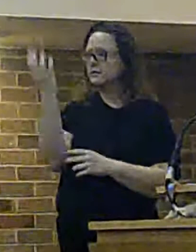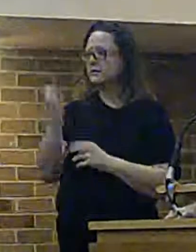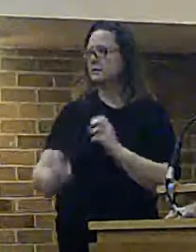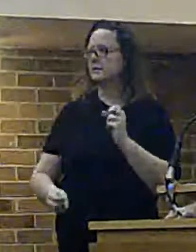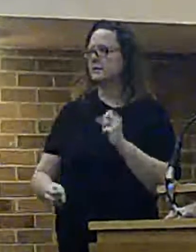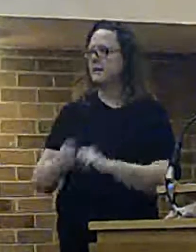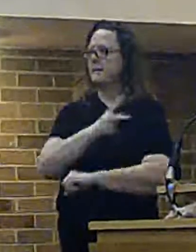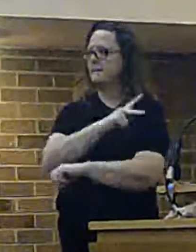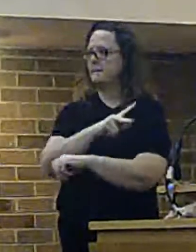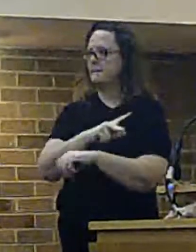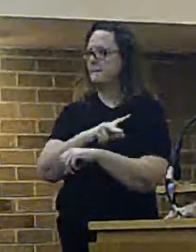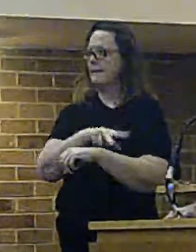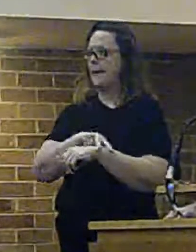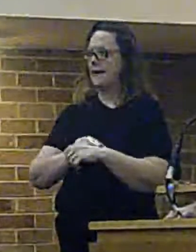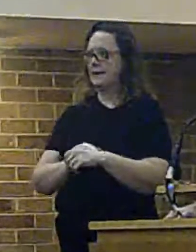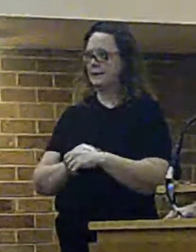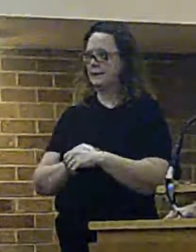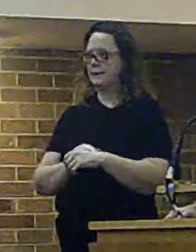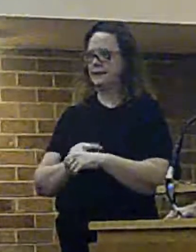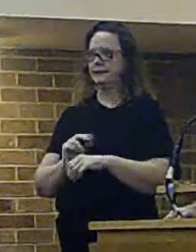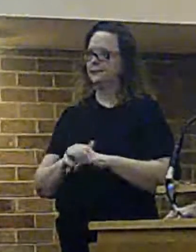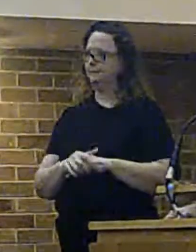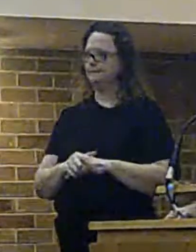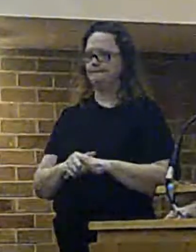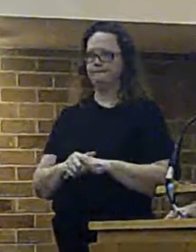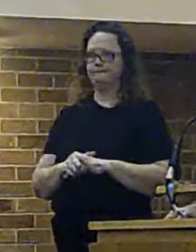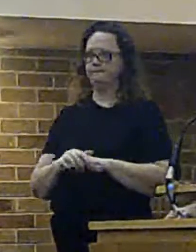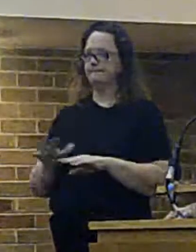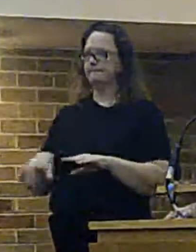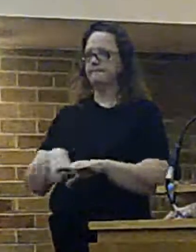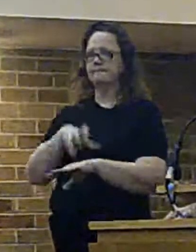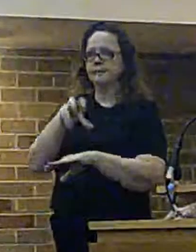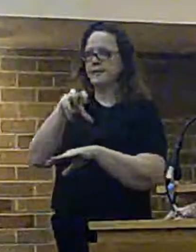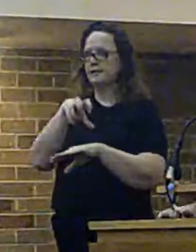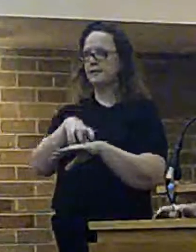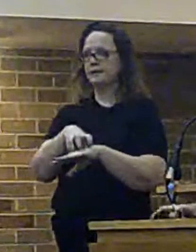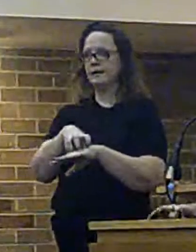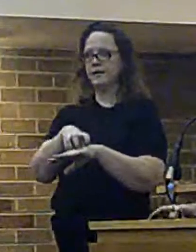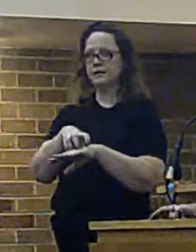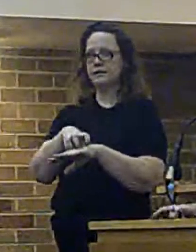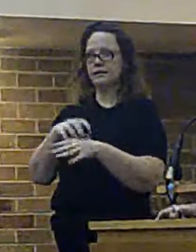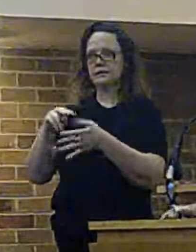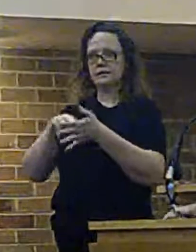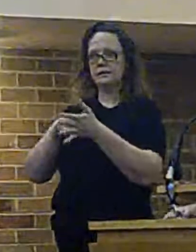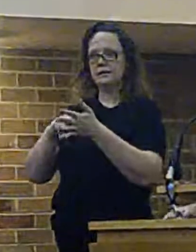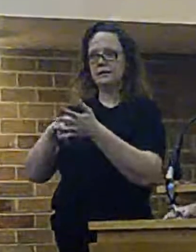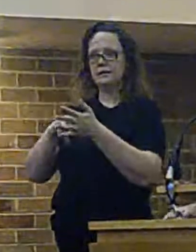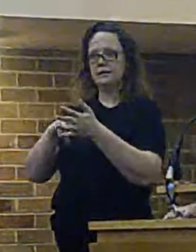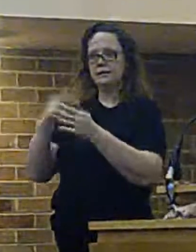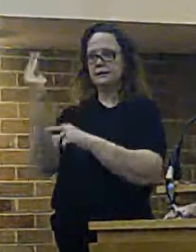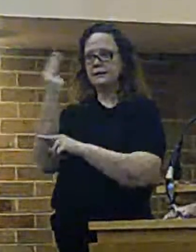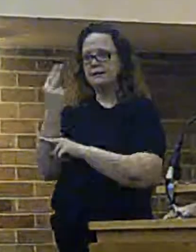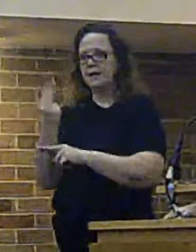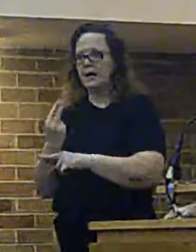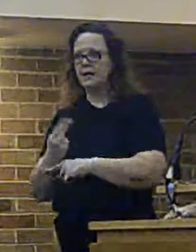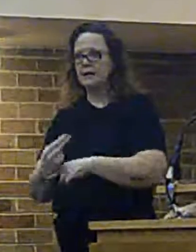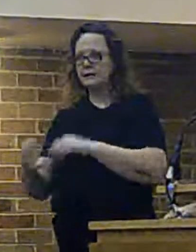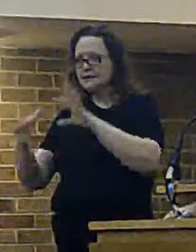Any station designed, the way to be a station, would clearly be designed to fit with the area.